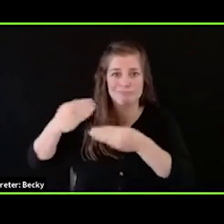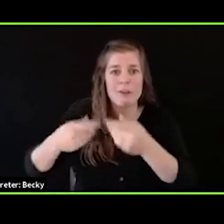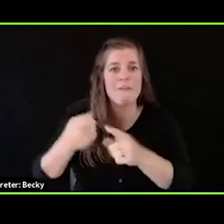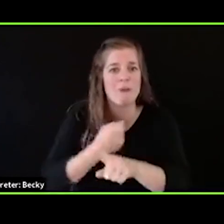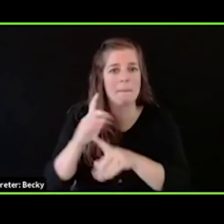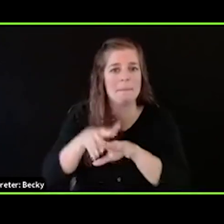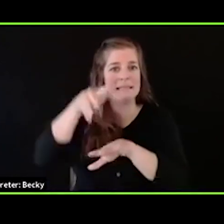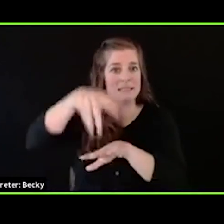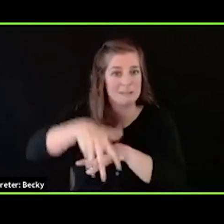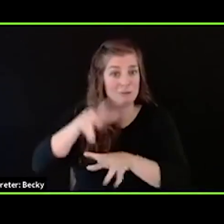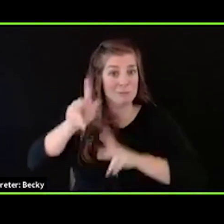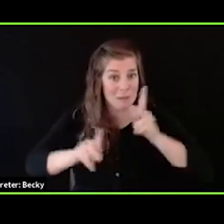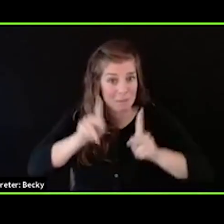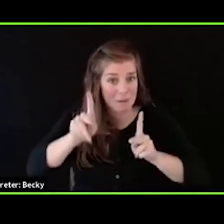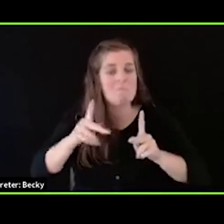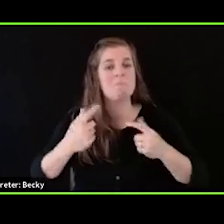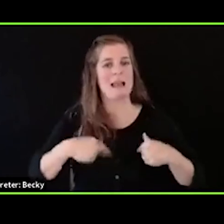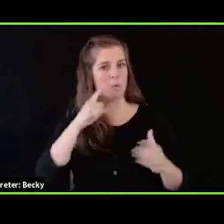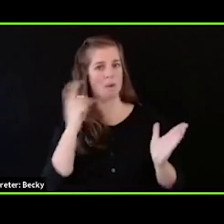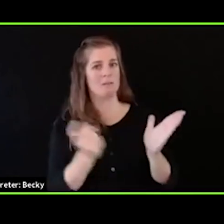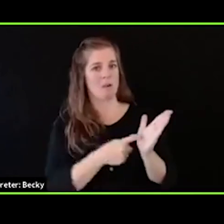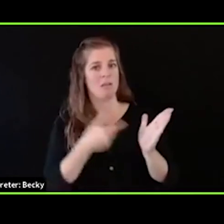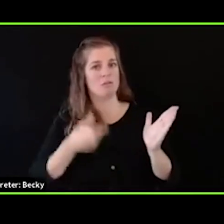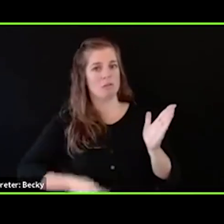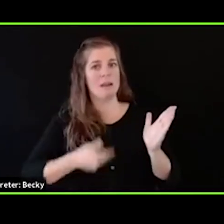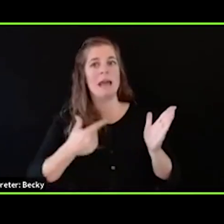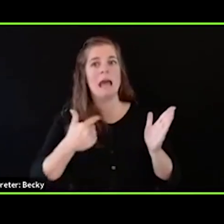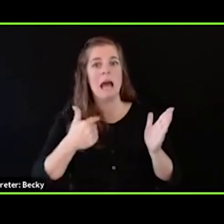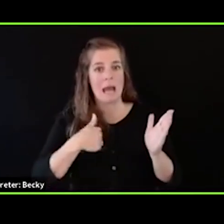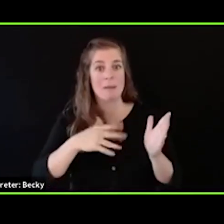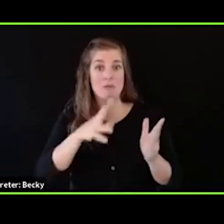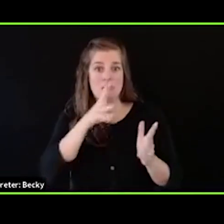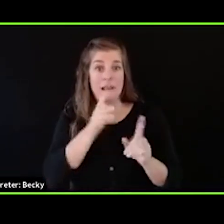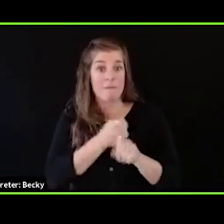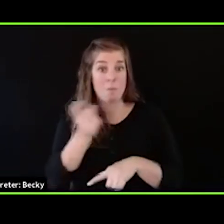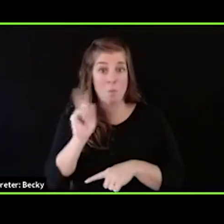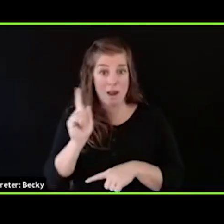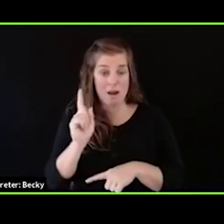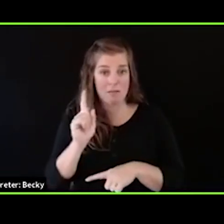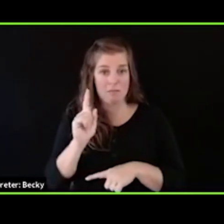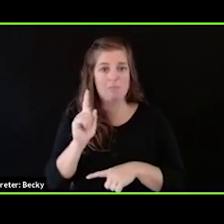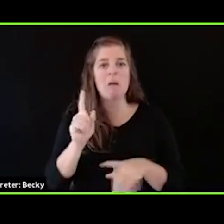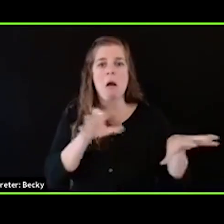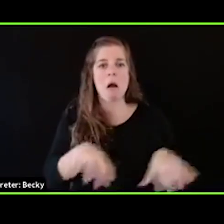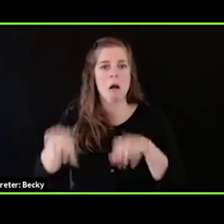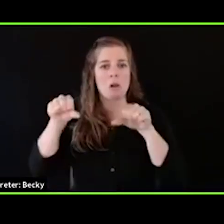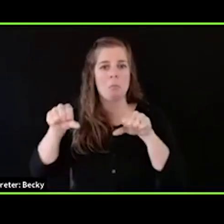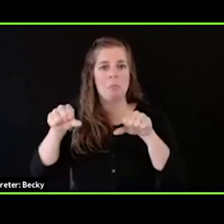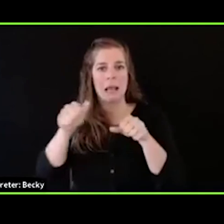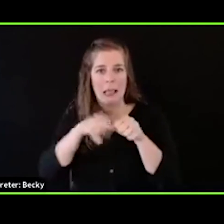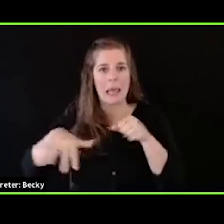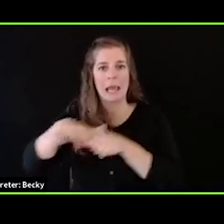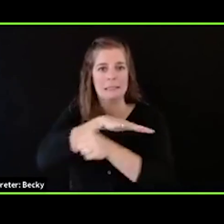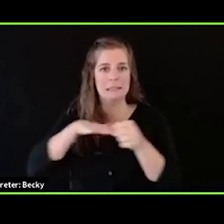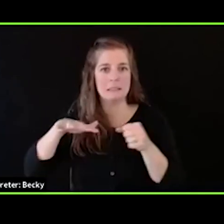moment to acknowledge that I'm speaking to you from occupied land. My home sits on indigenous territory that was